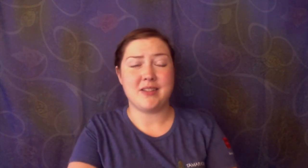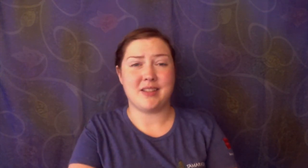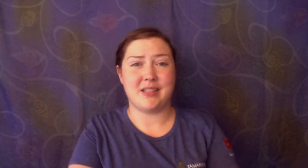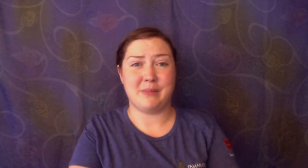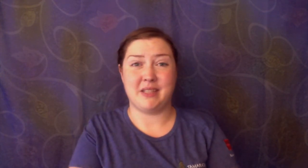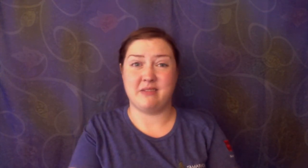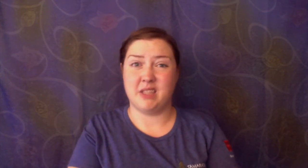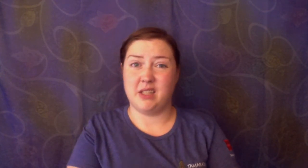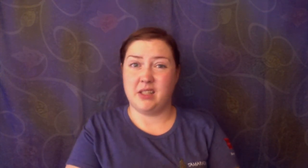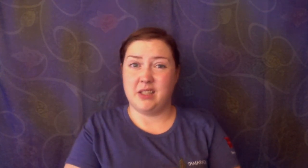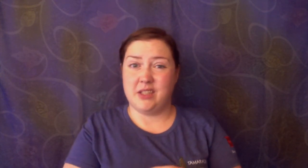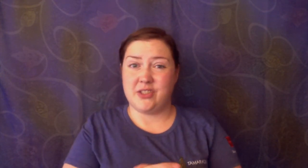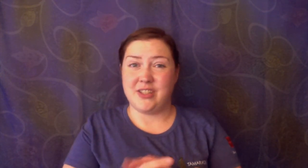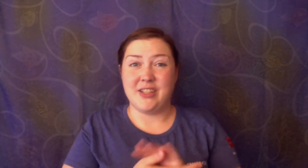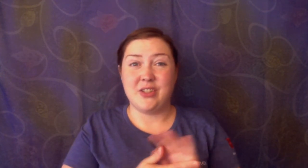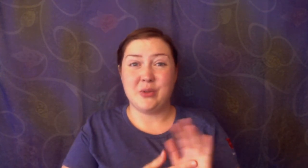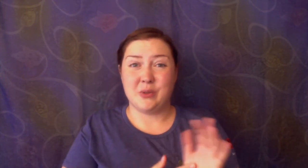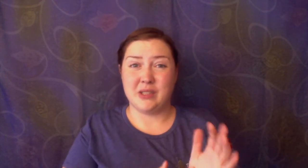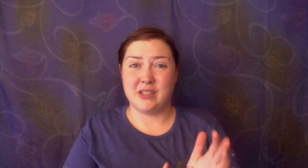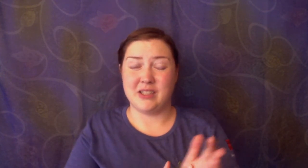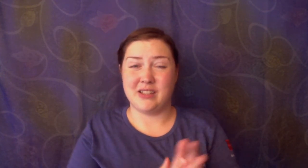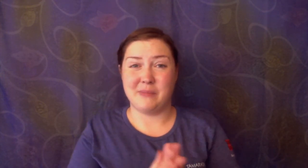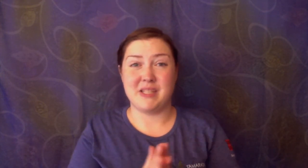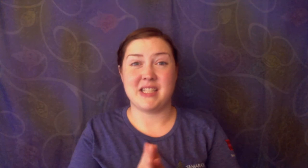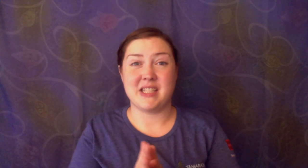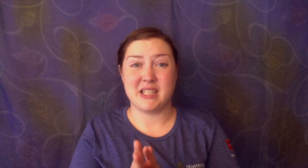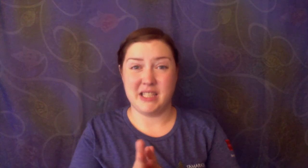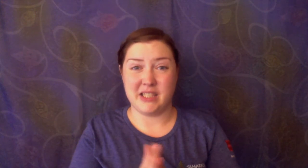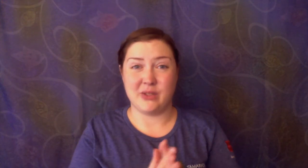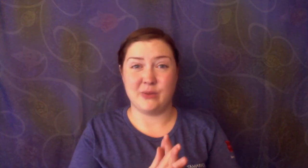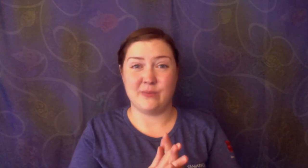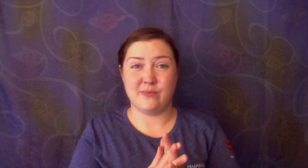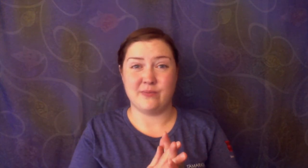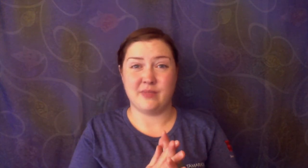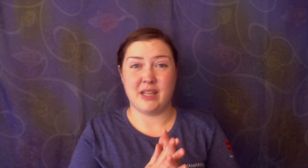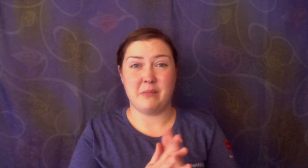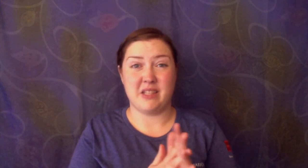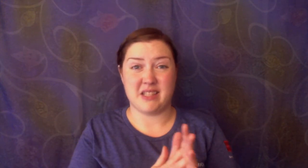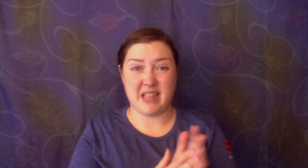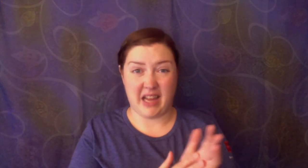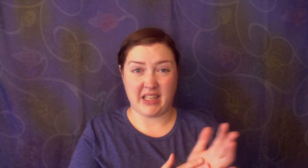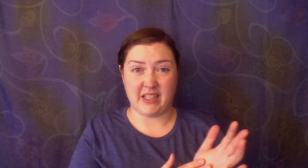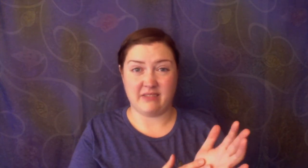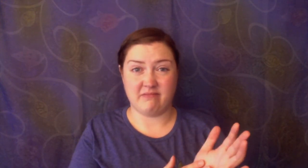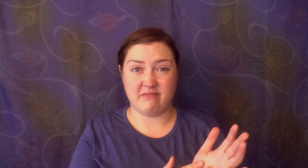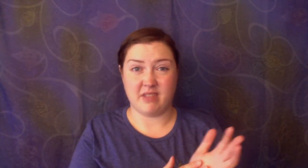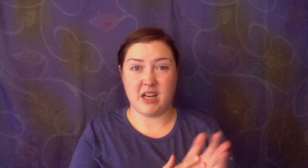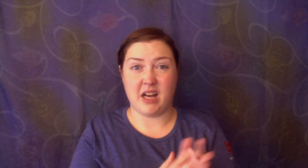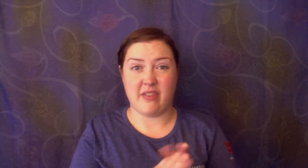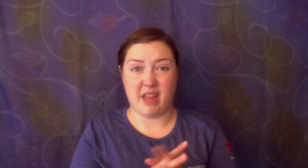on them and she knew that mosquito had been snacking on them.